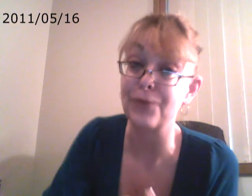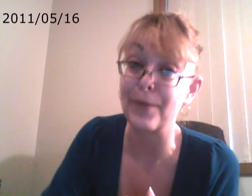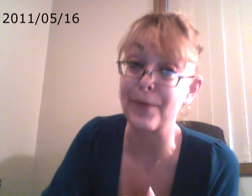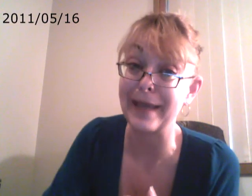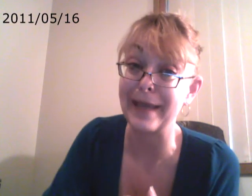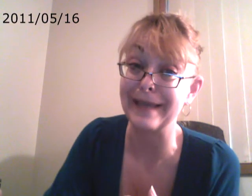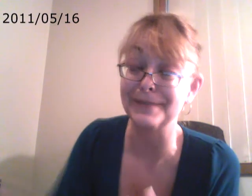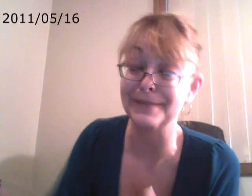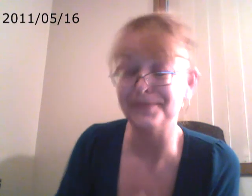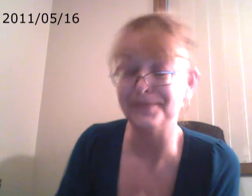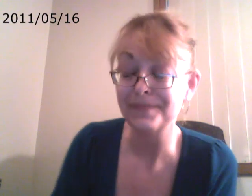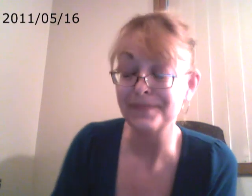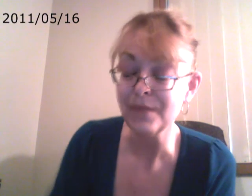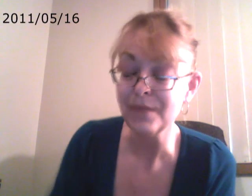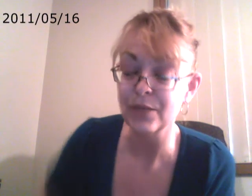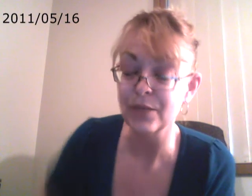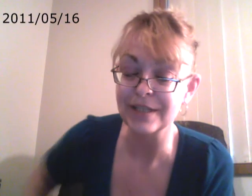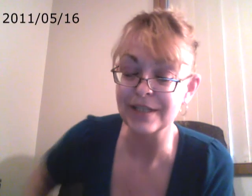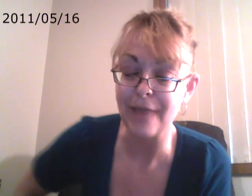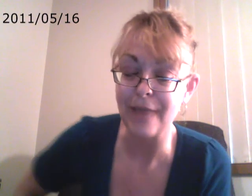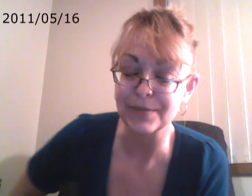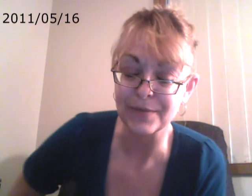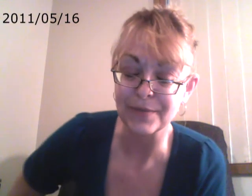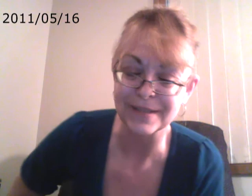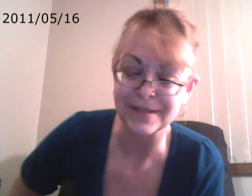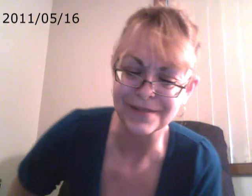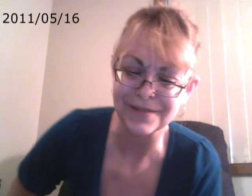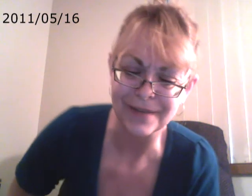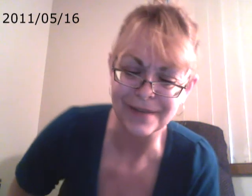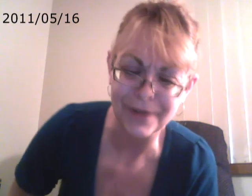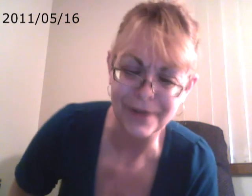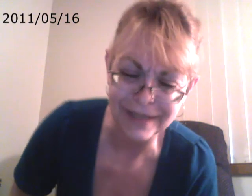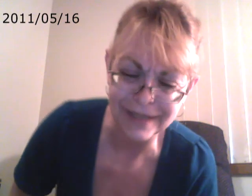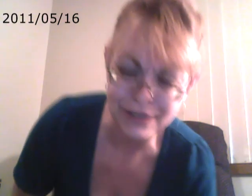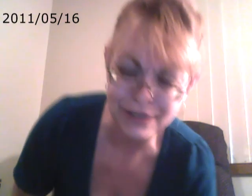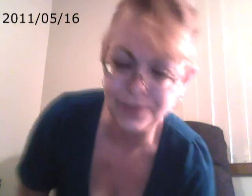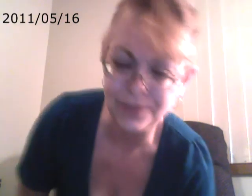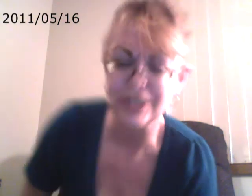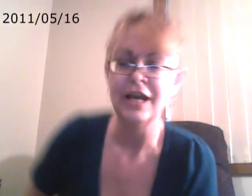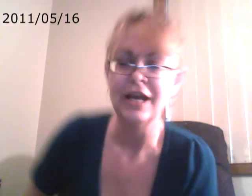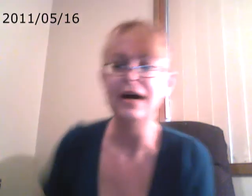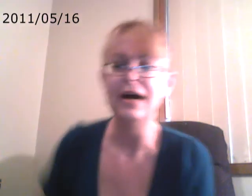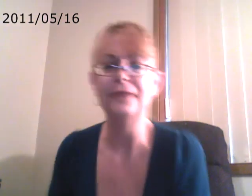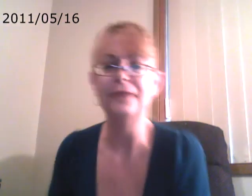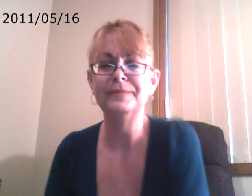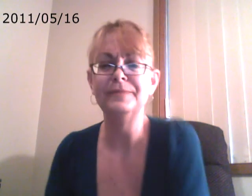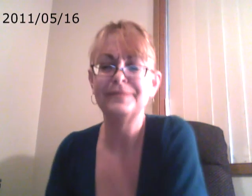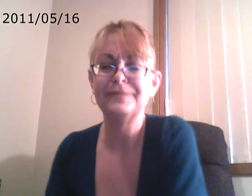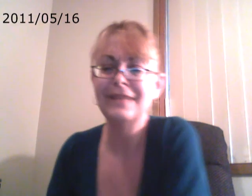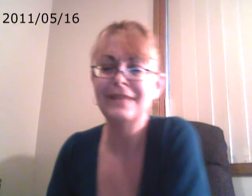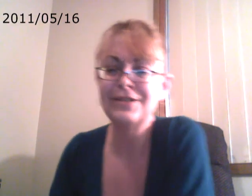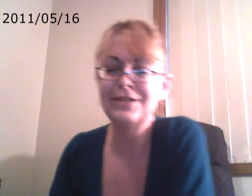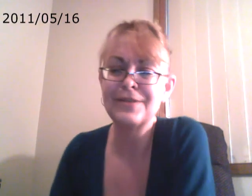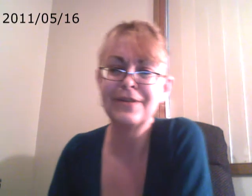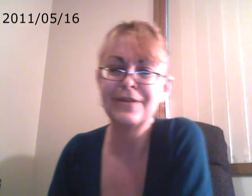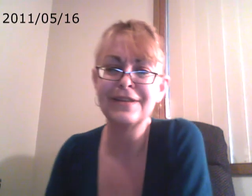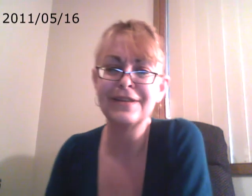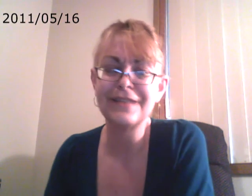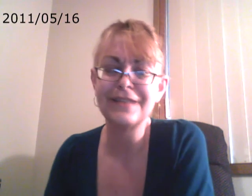it back at them. Which has happened with my sister that I'm not going to get too much into some of the things that